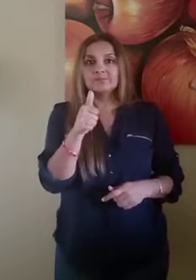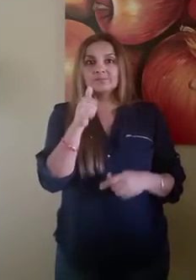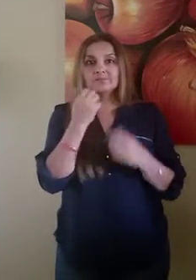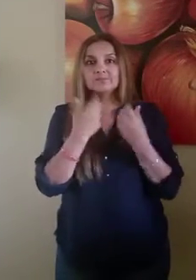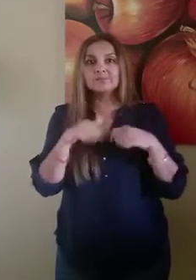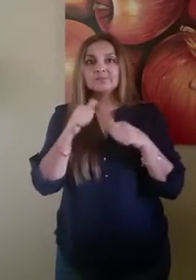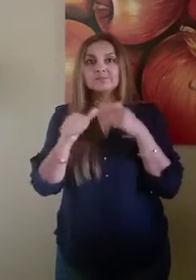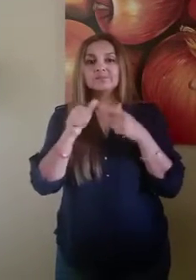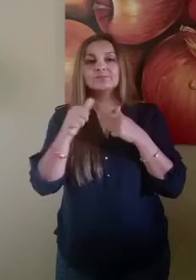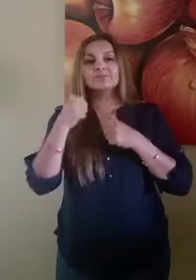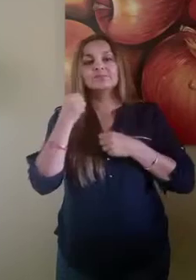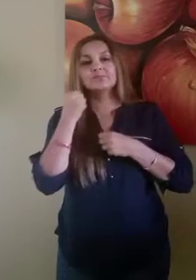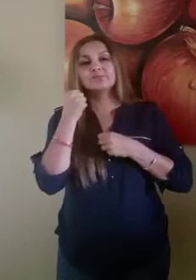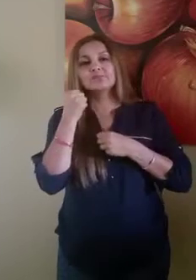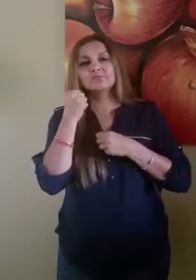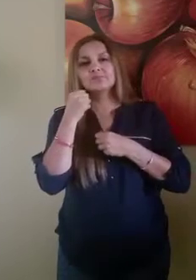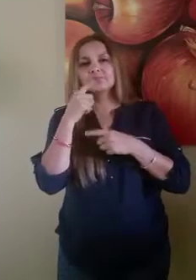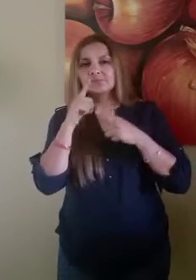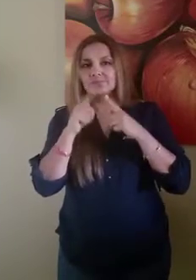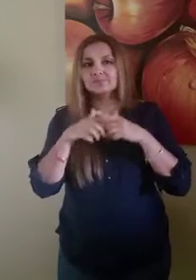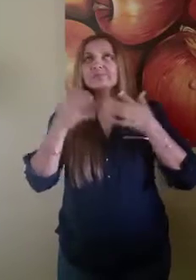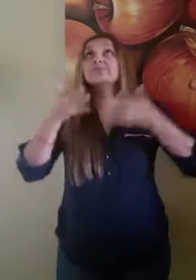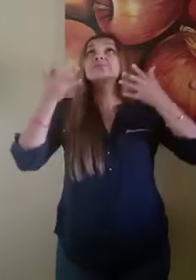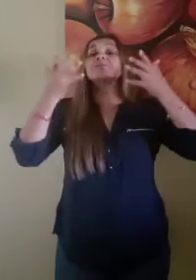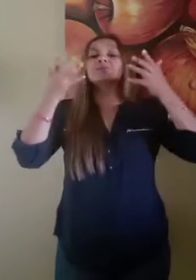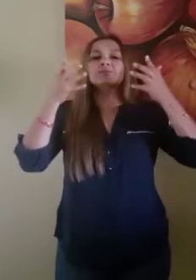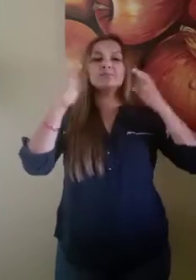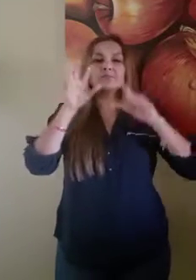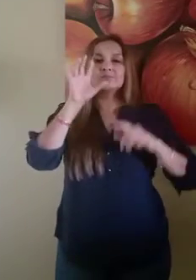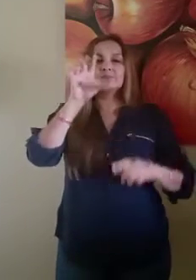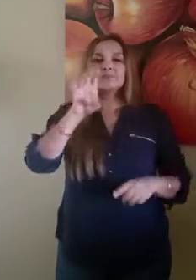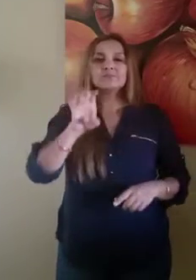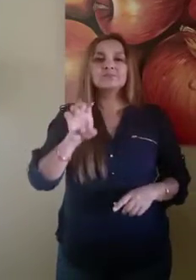he'll the world for the good things